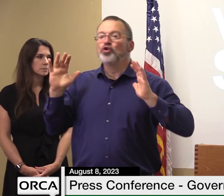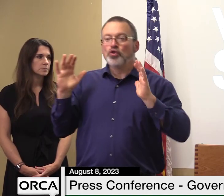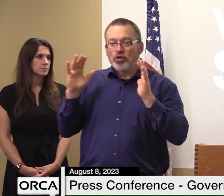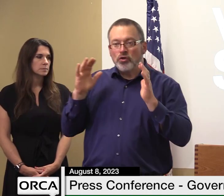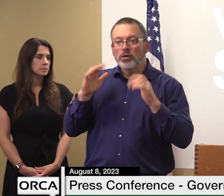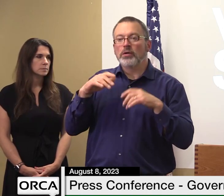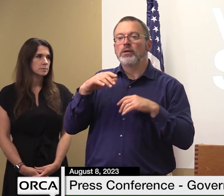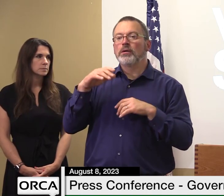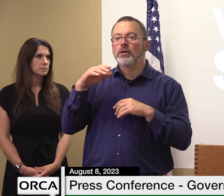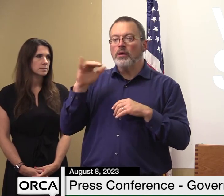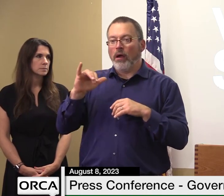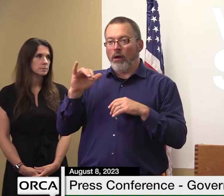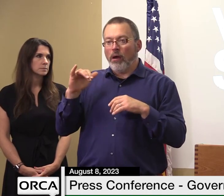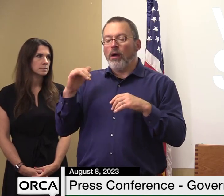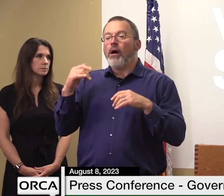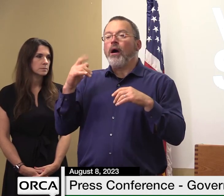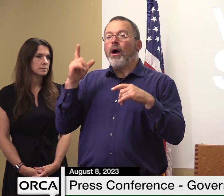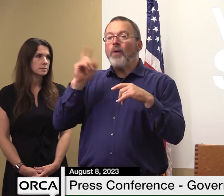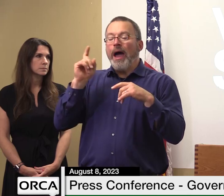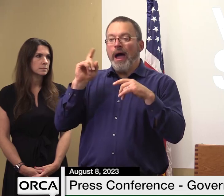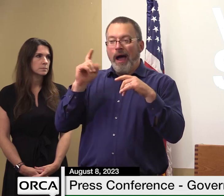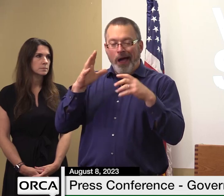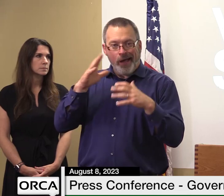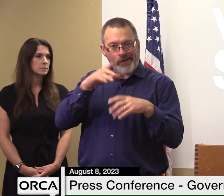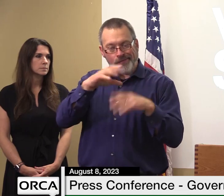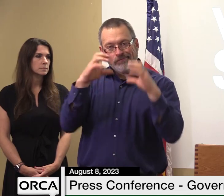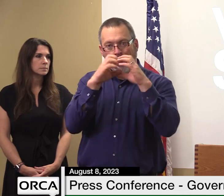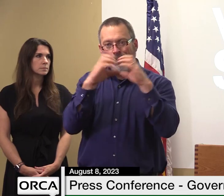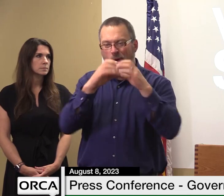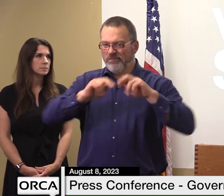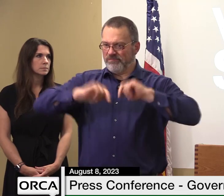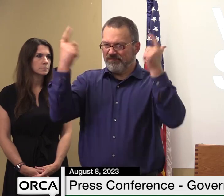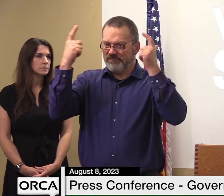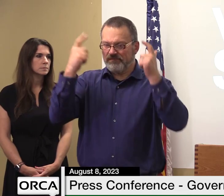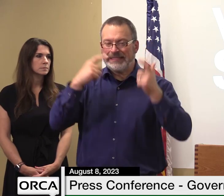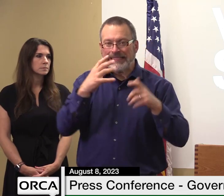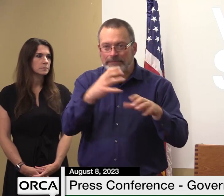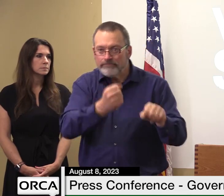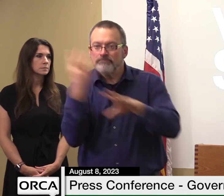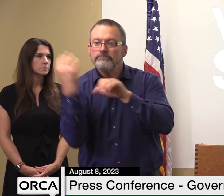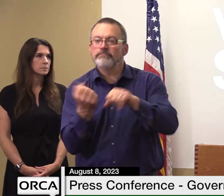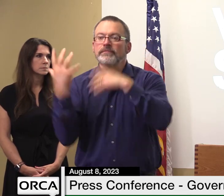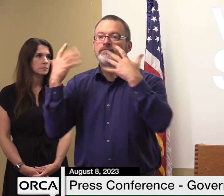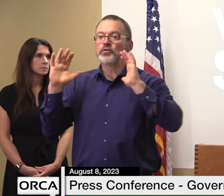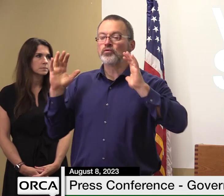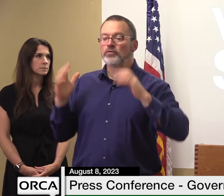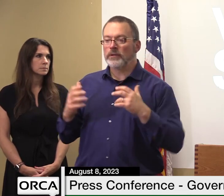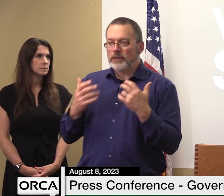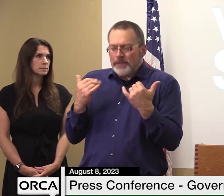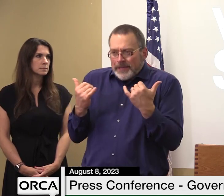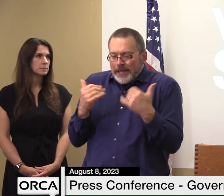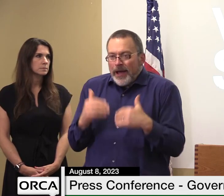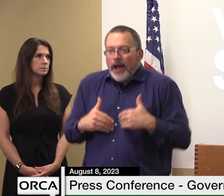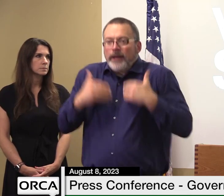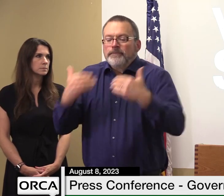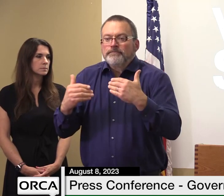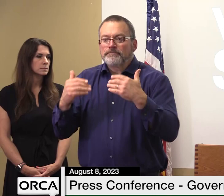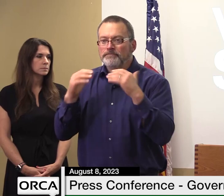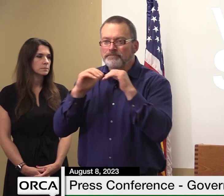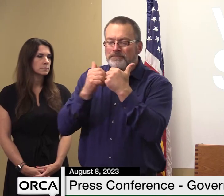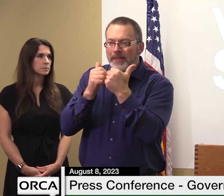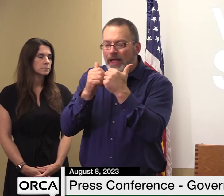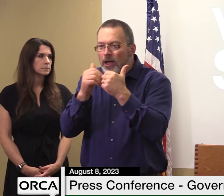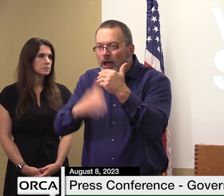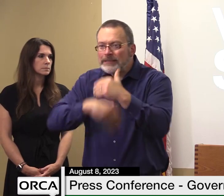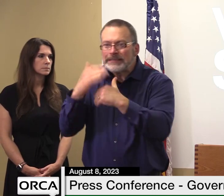homes and immediate infrastructure work this includes incredibly challenging work by our municipal road